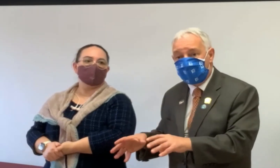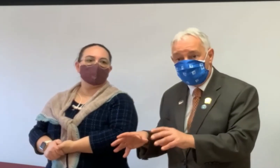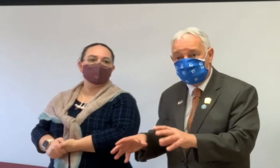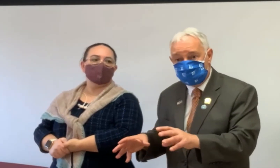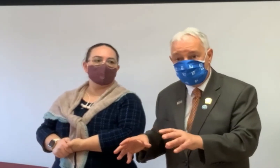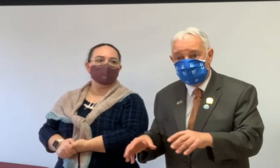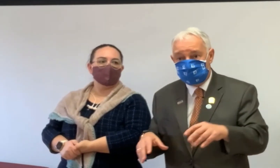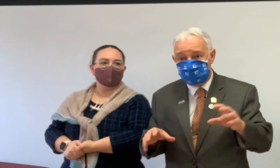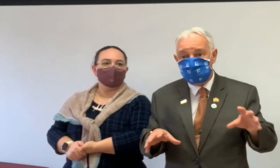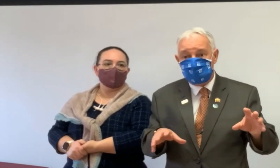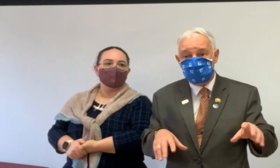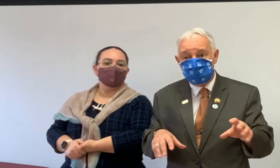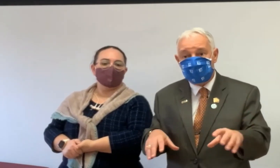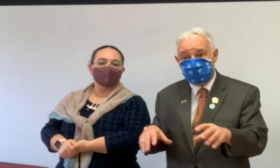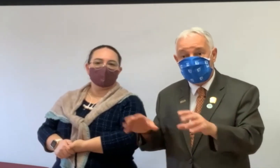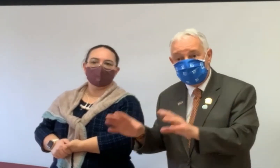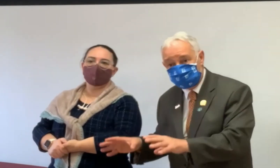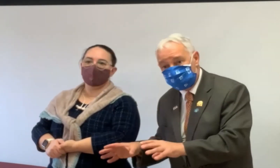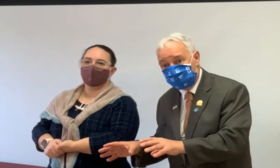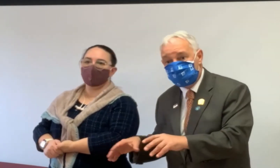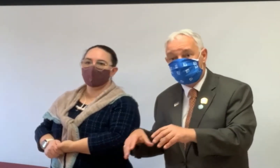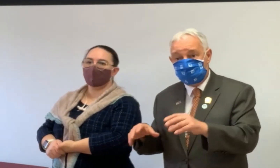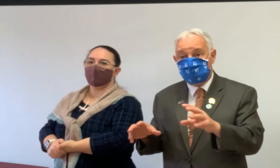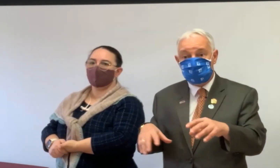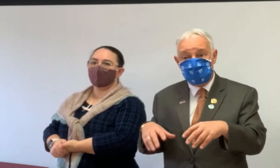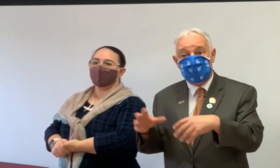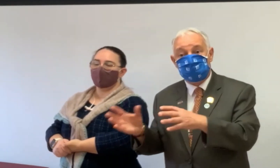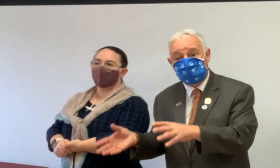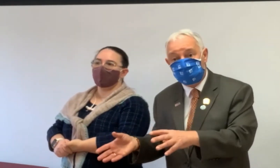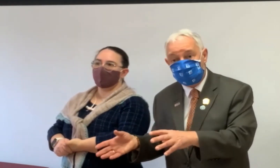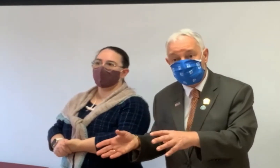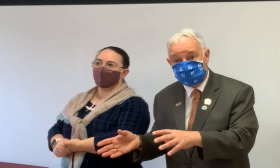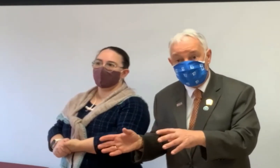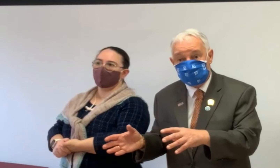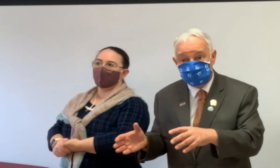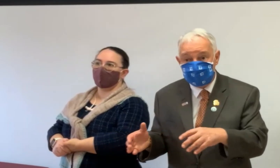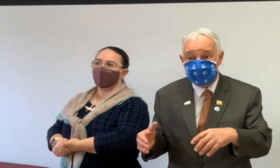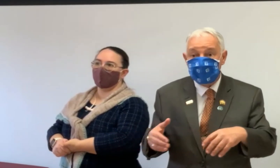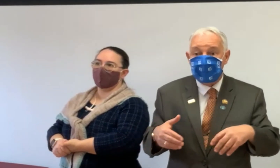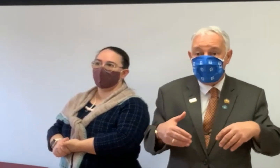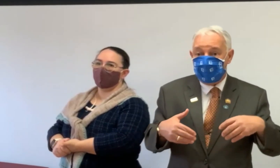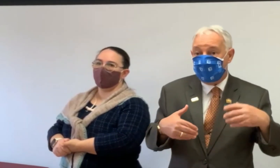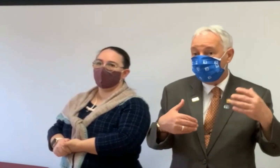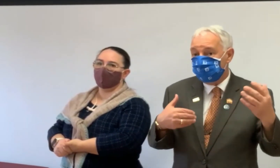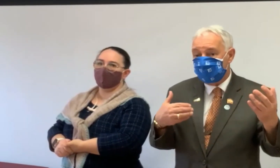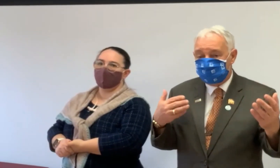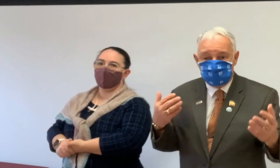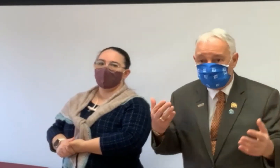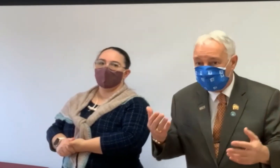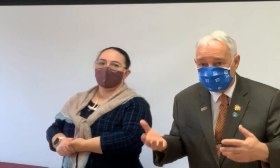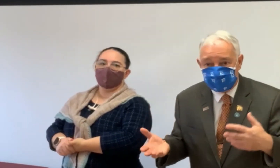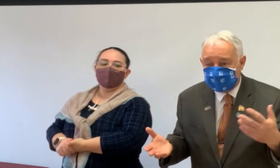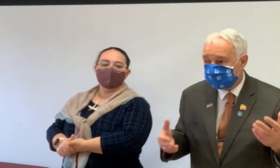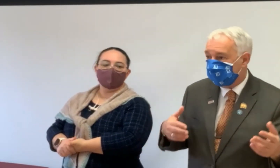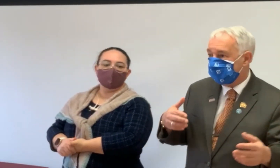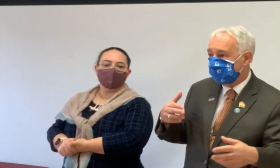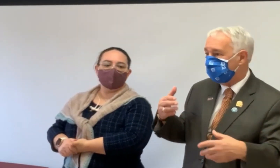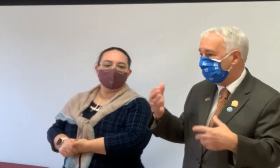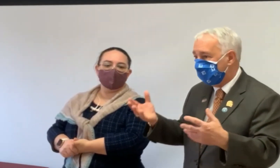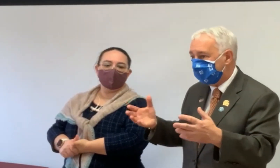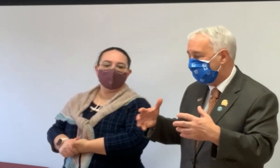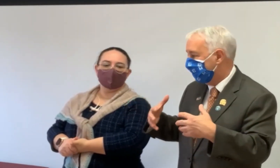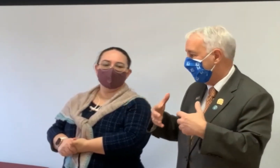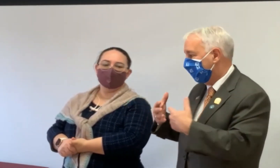financial power of attorney for someone who can make financial decisions for you. You can't do it for yourself. Um, just coincidentally